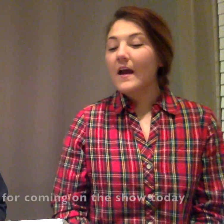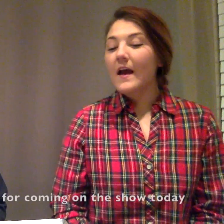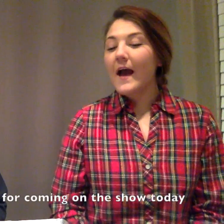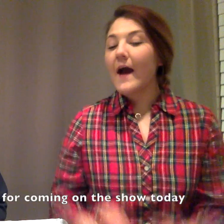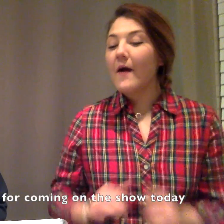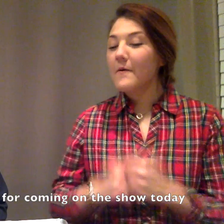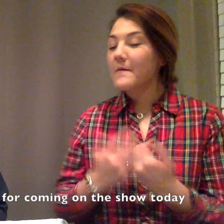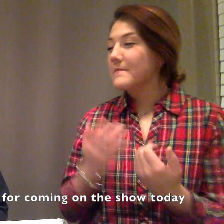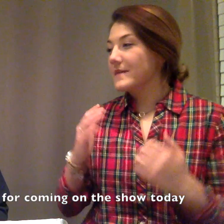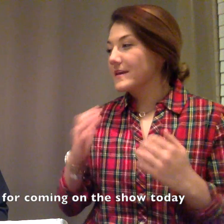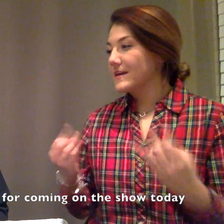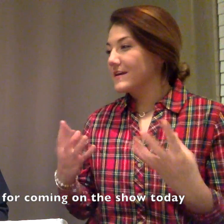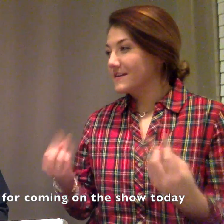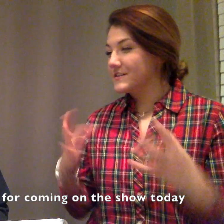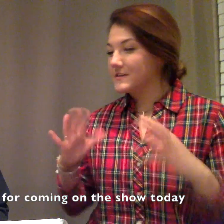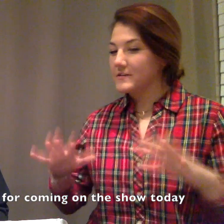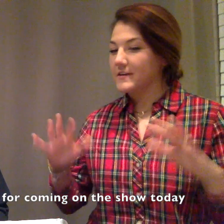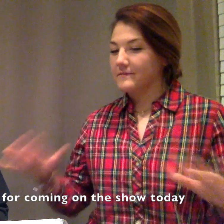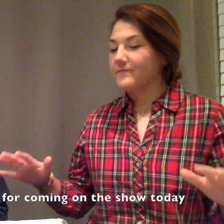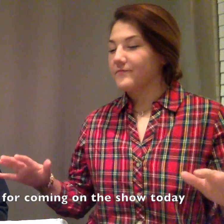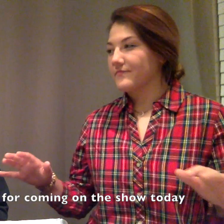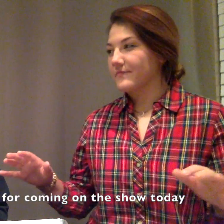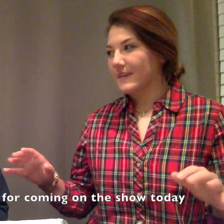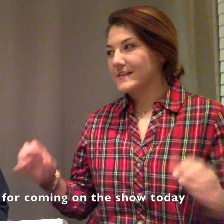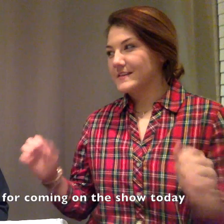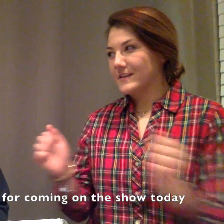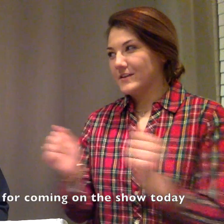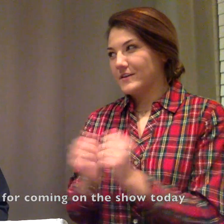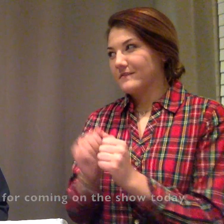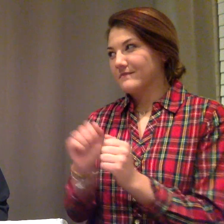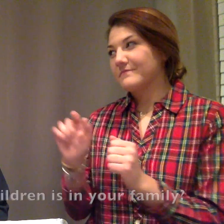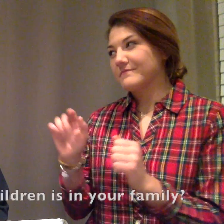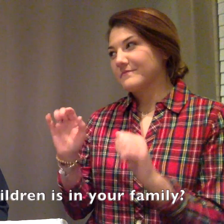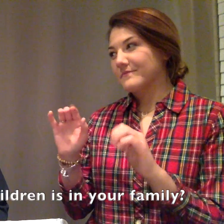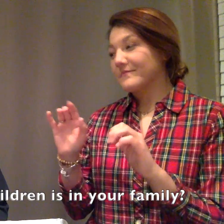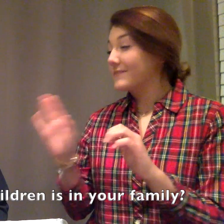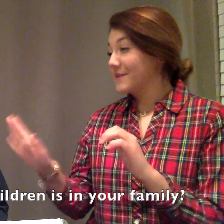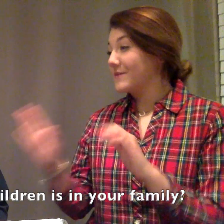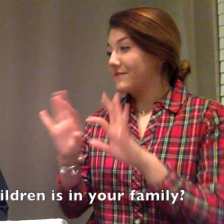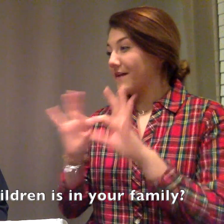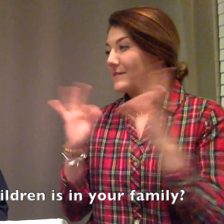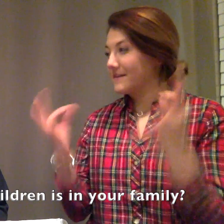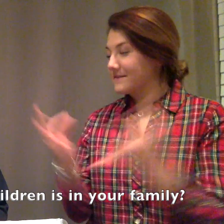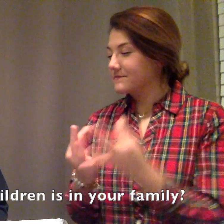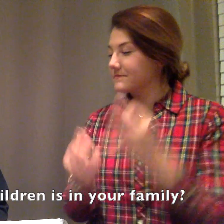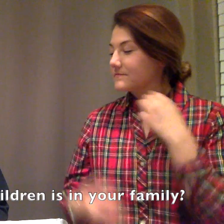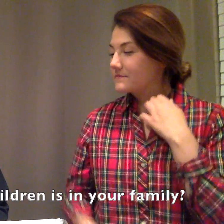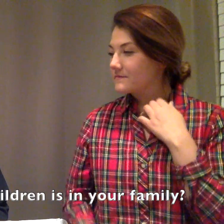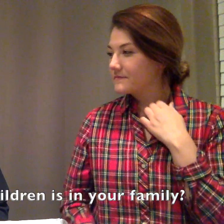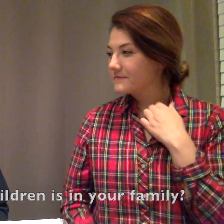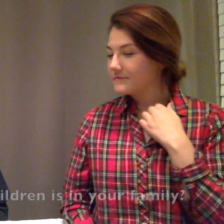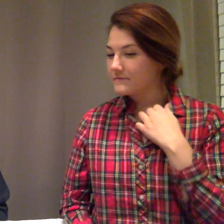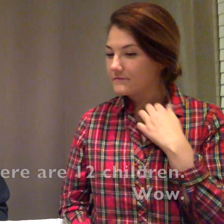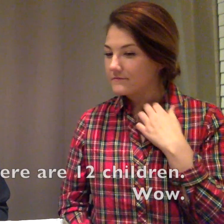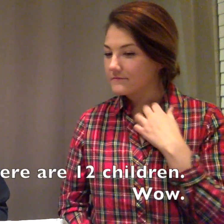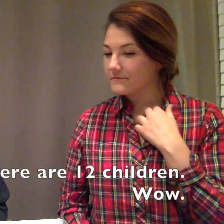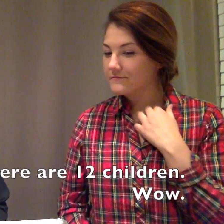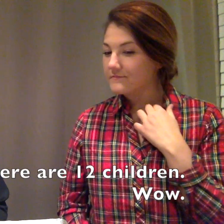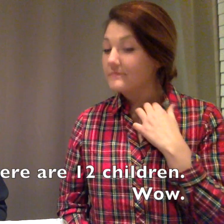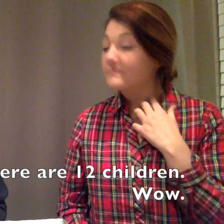How many children is in your family? There are 12 children in my family.